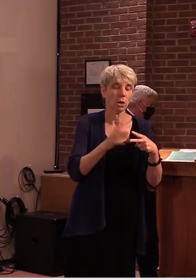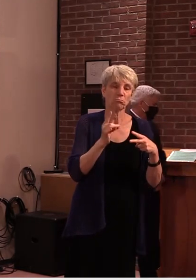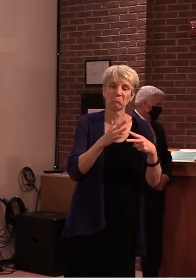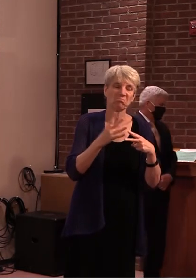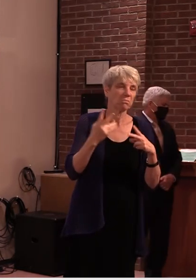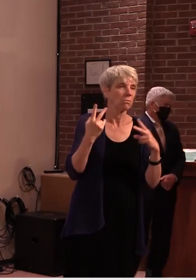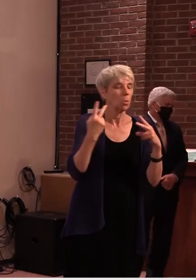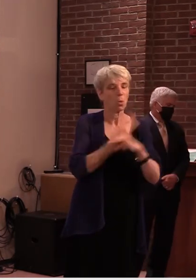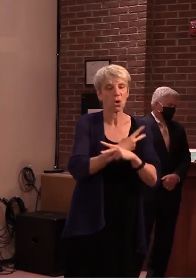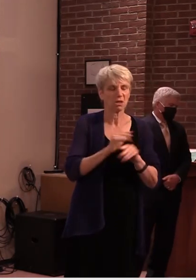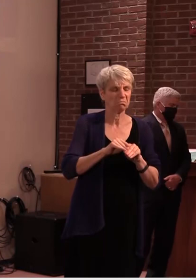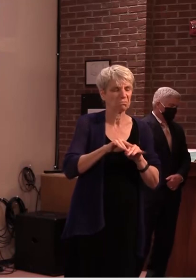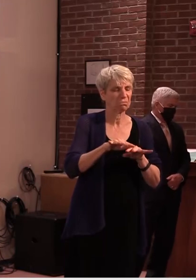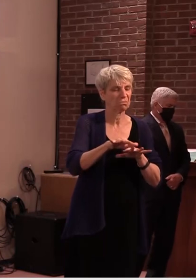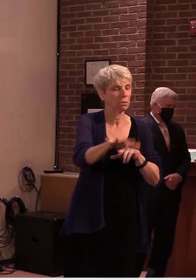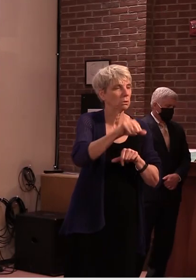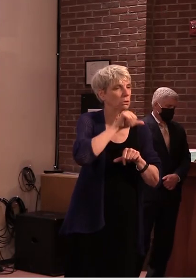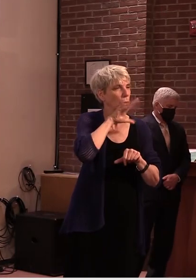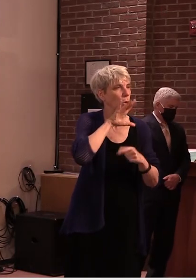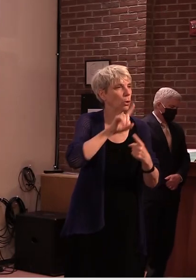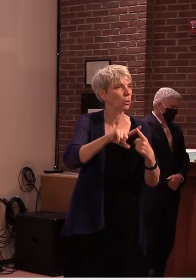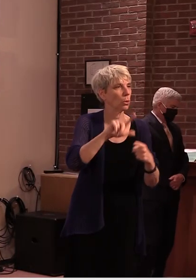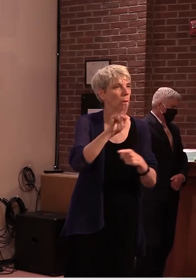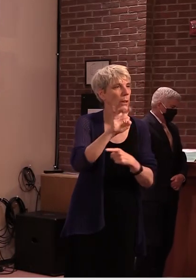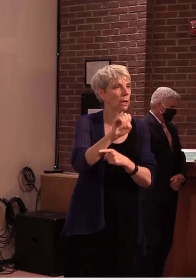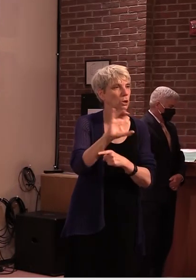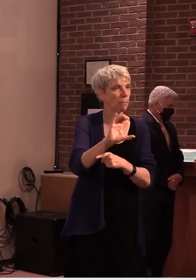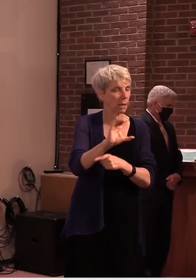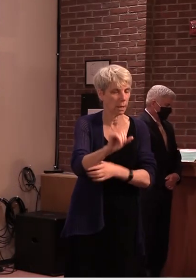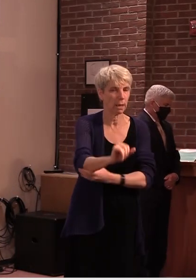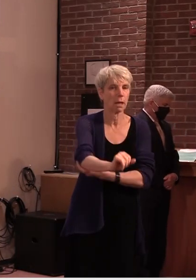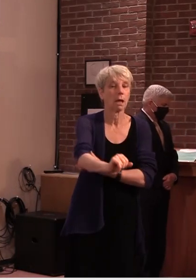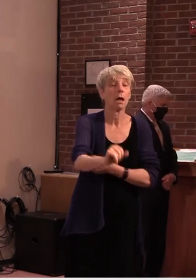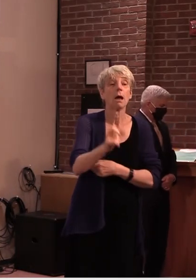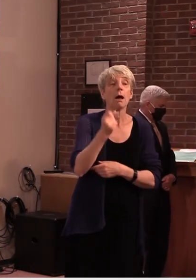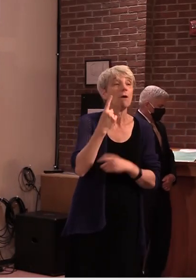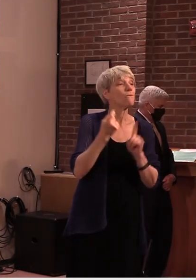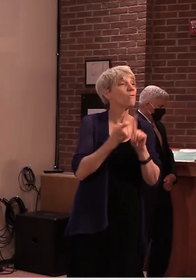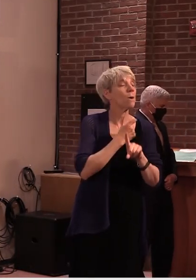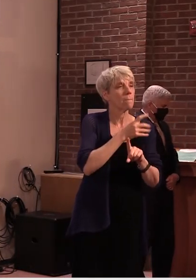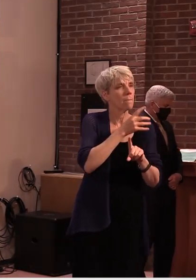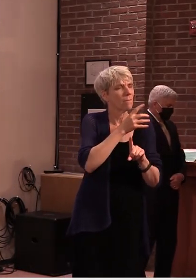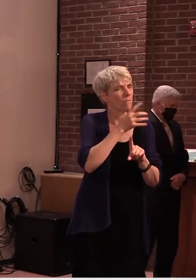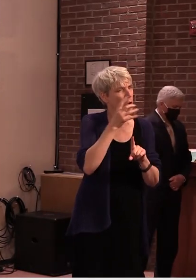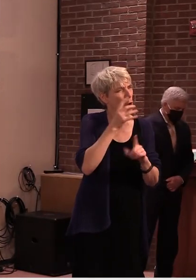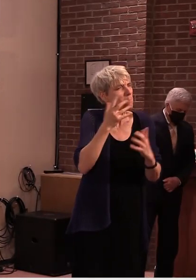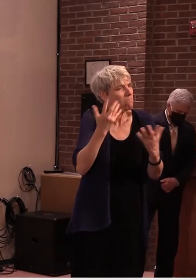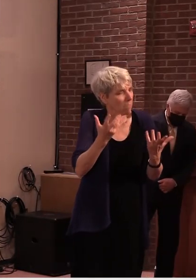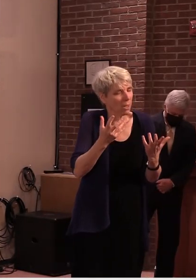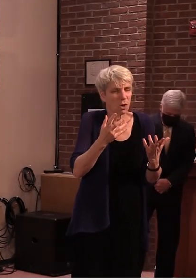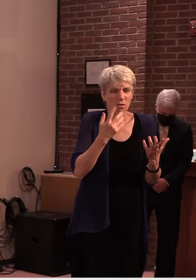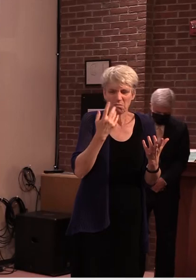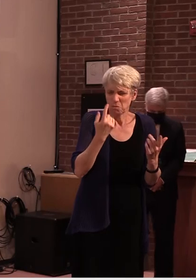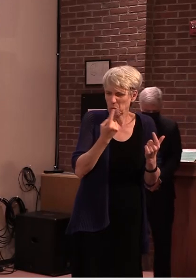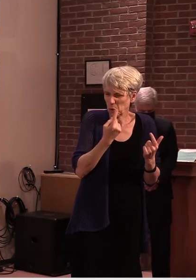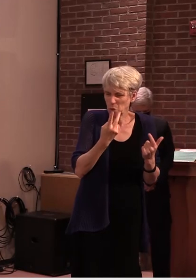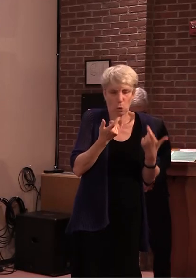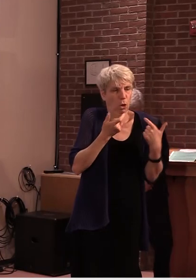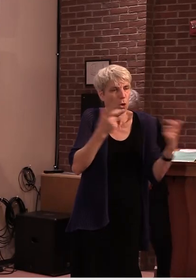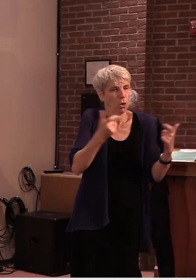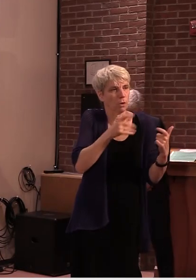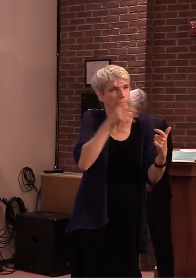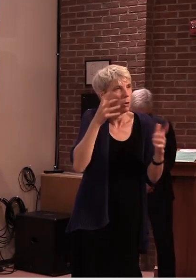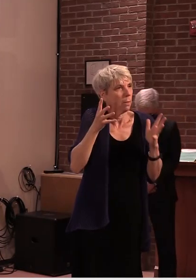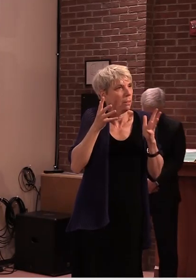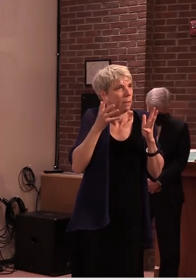there's only you know a couple of a couple of large farms left and um and we we're still seeing you